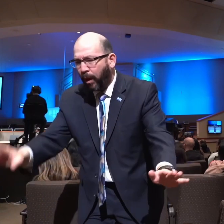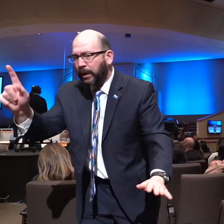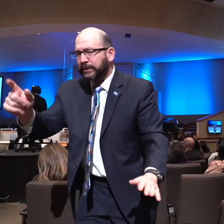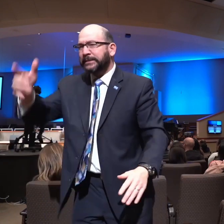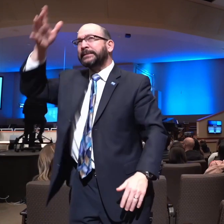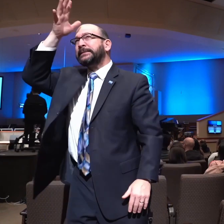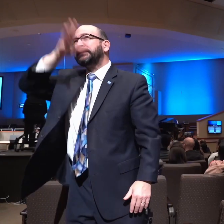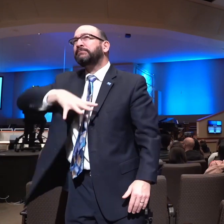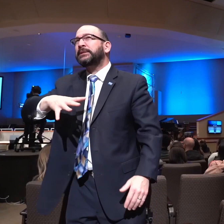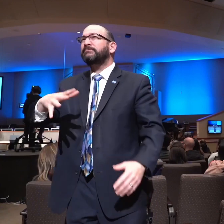prayer.